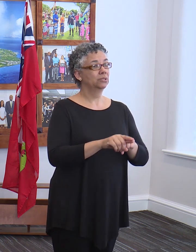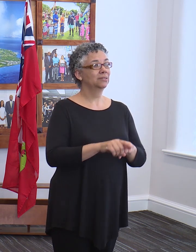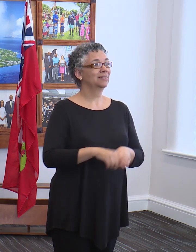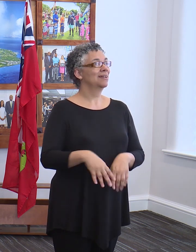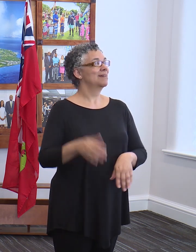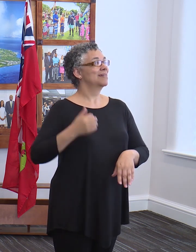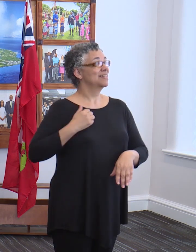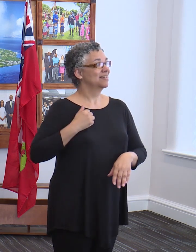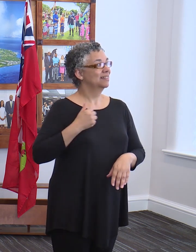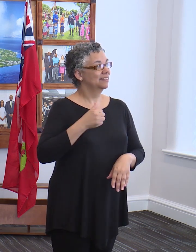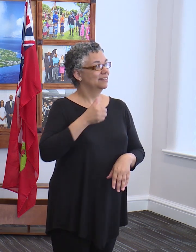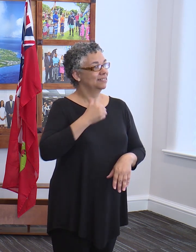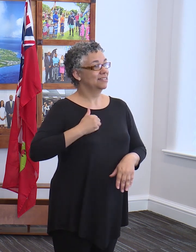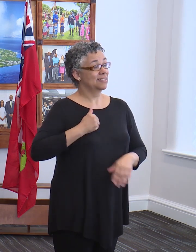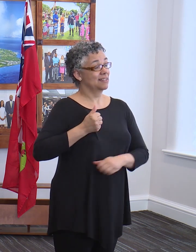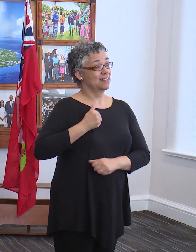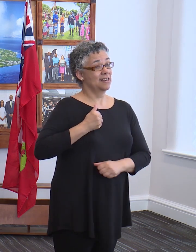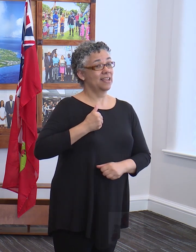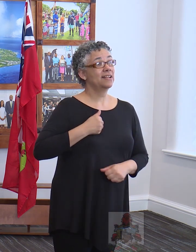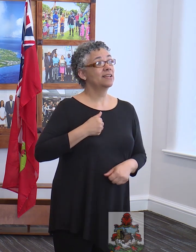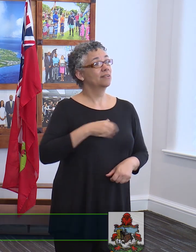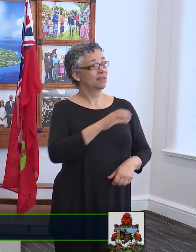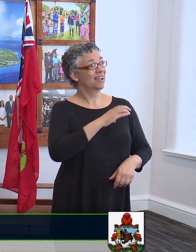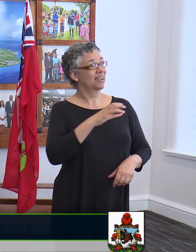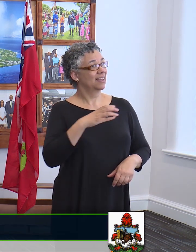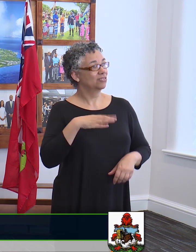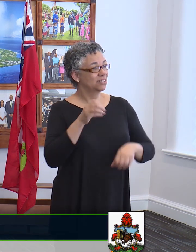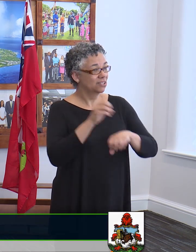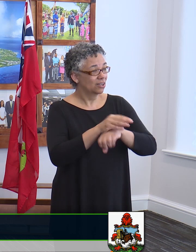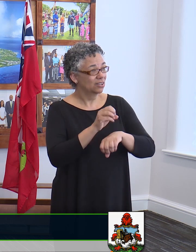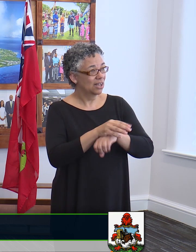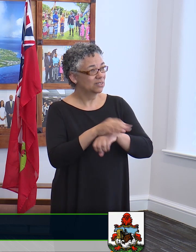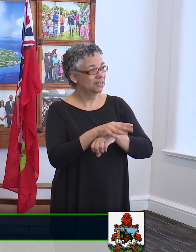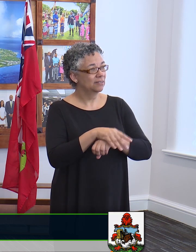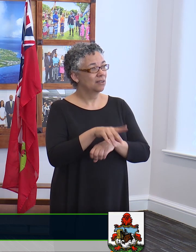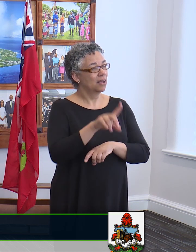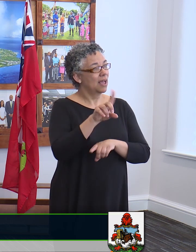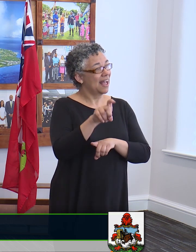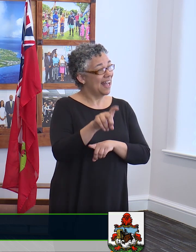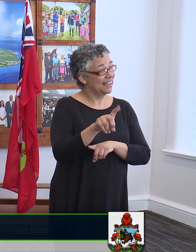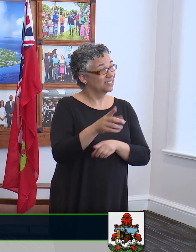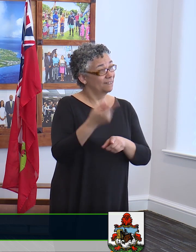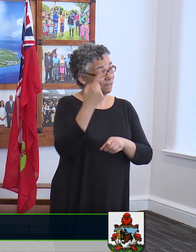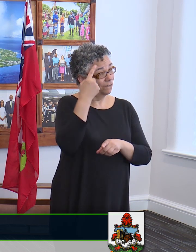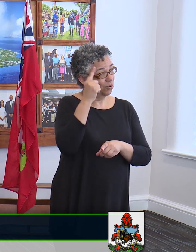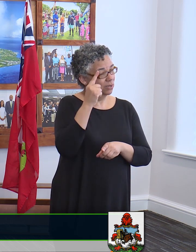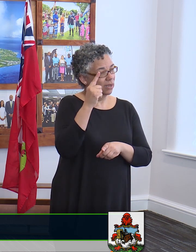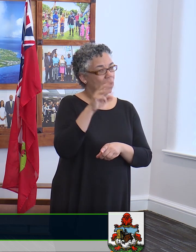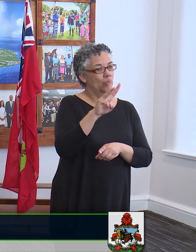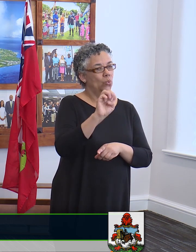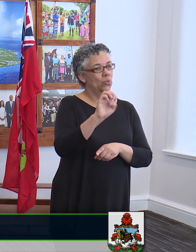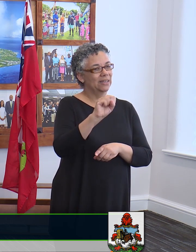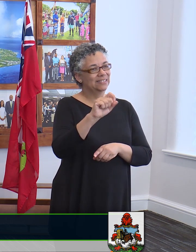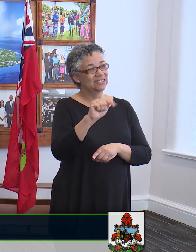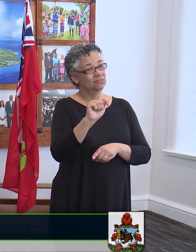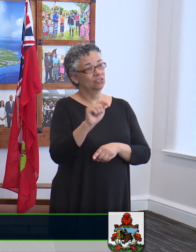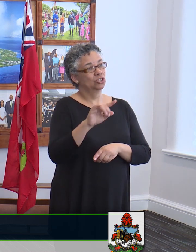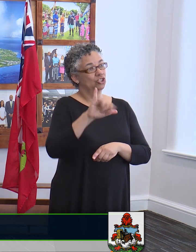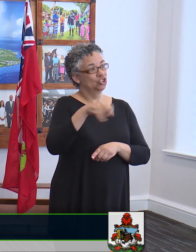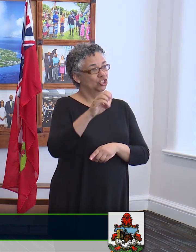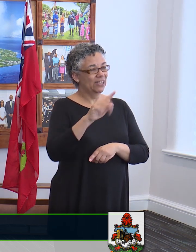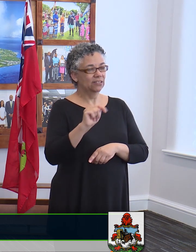contacted our office to ask permission for a WestJet plane to arrive in Bermuda on Sunday.